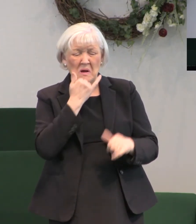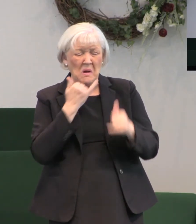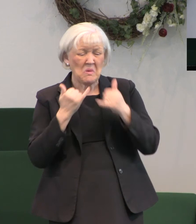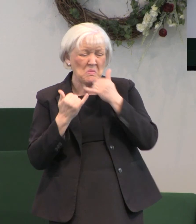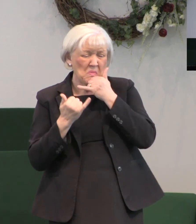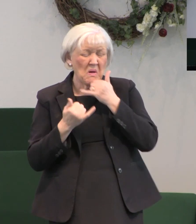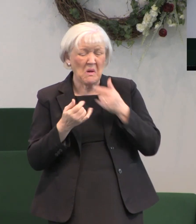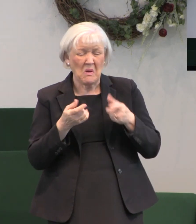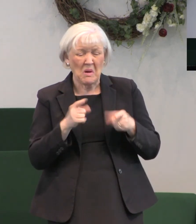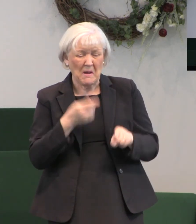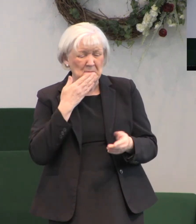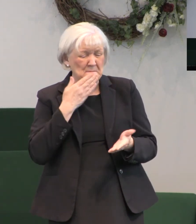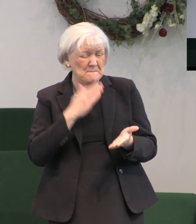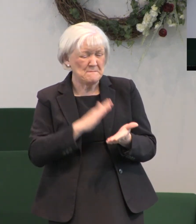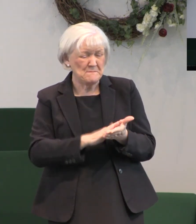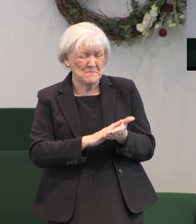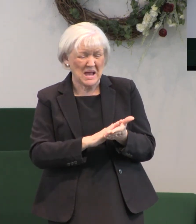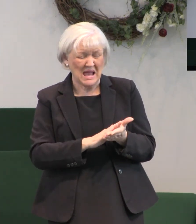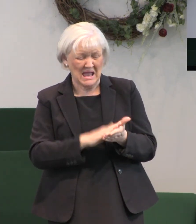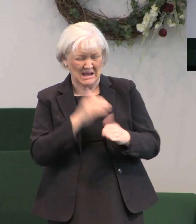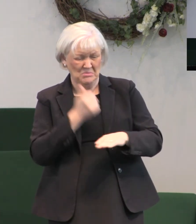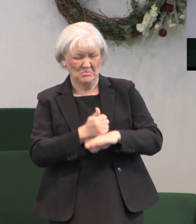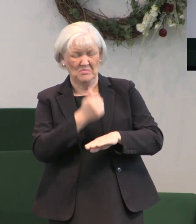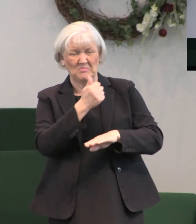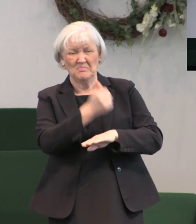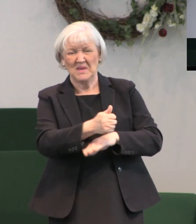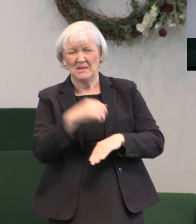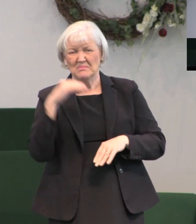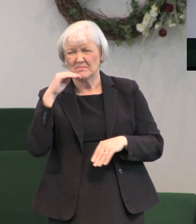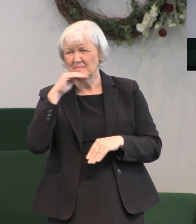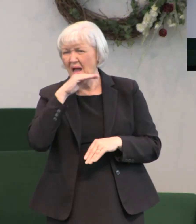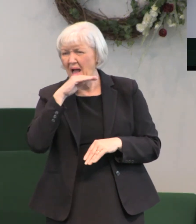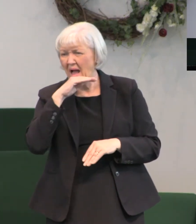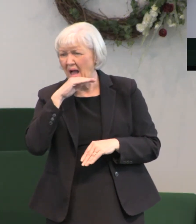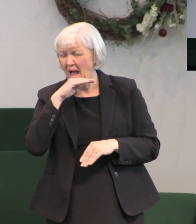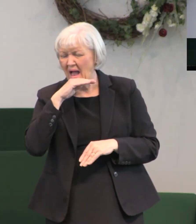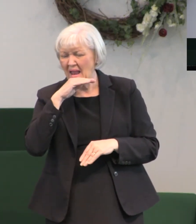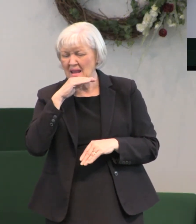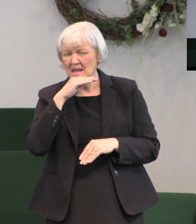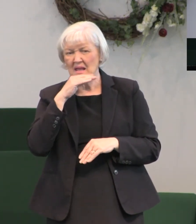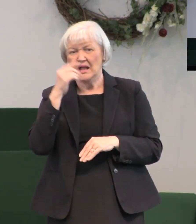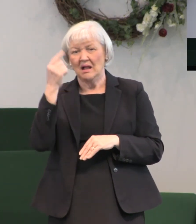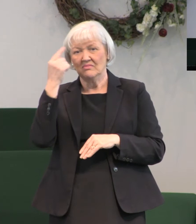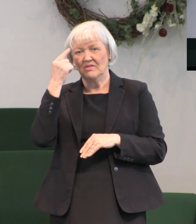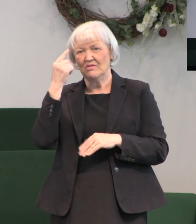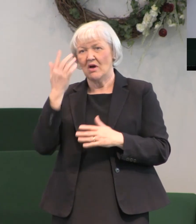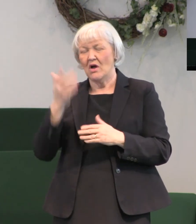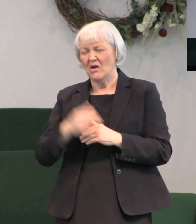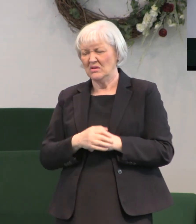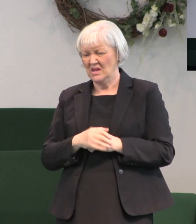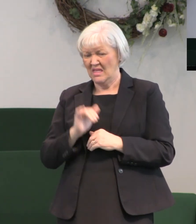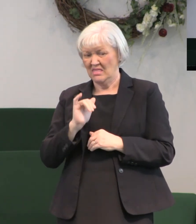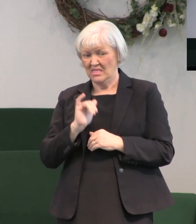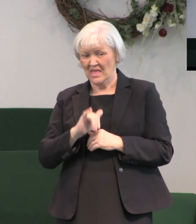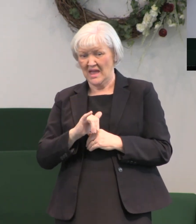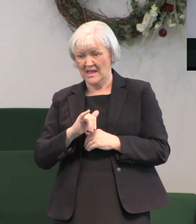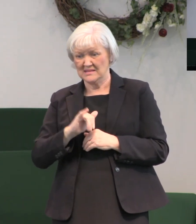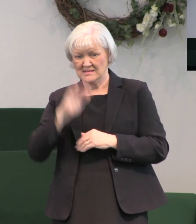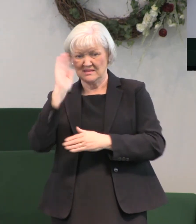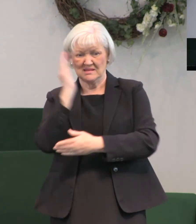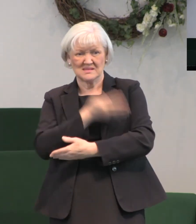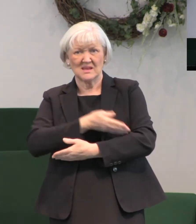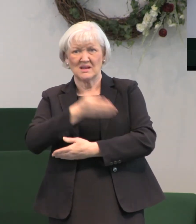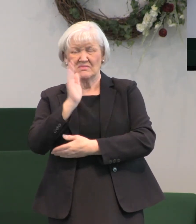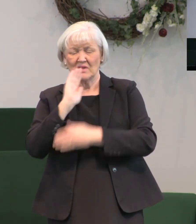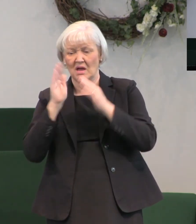falsely accused him and I'm sure they thought they are doing that to the son of God and they didn't